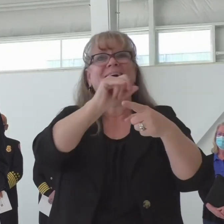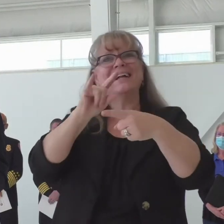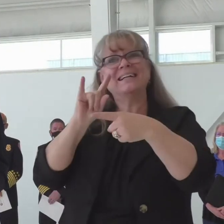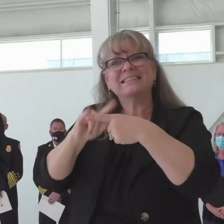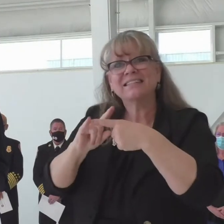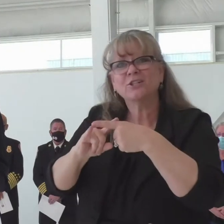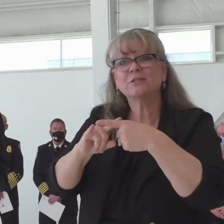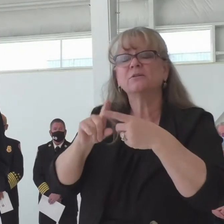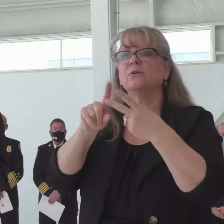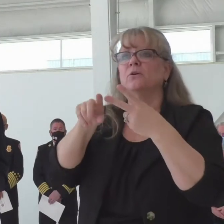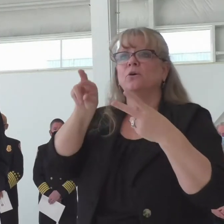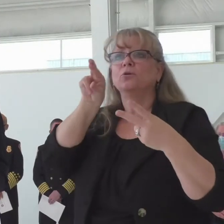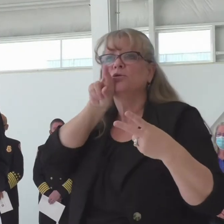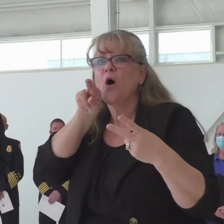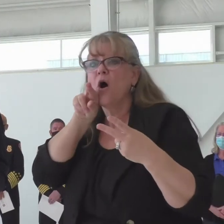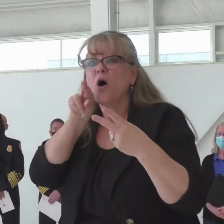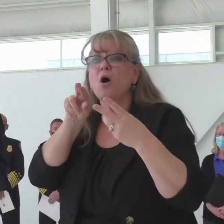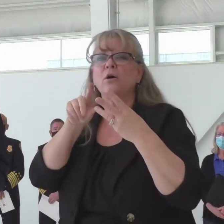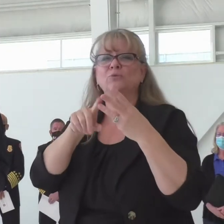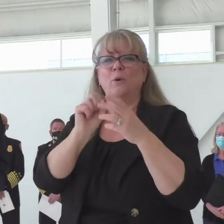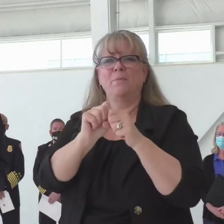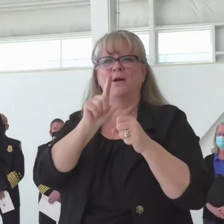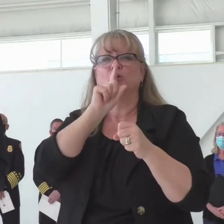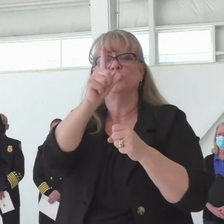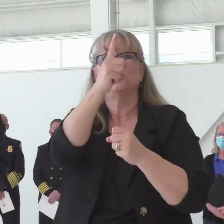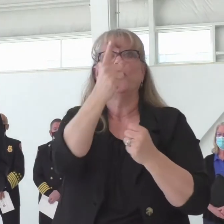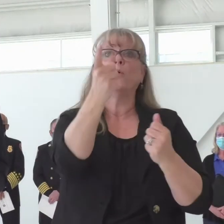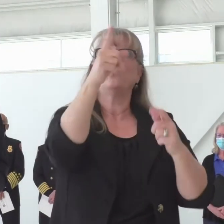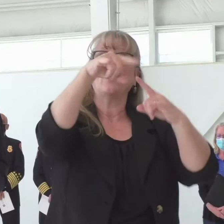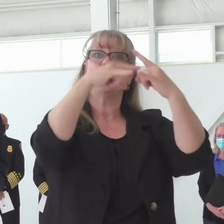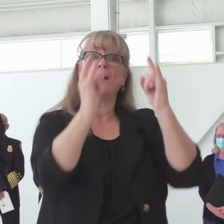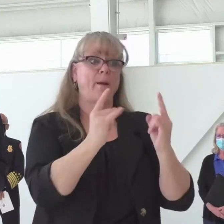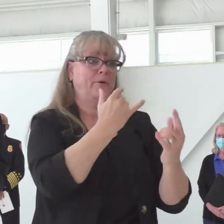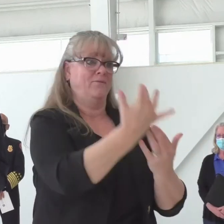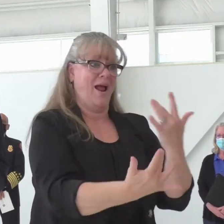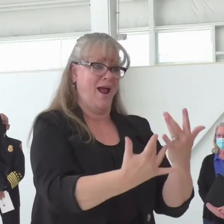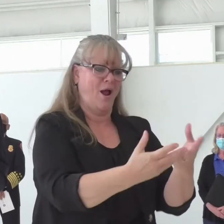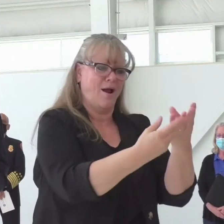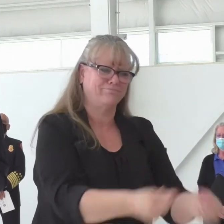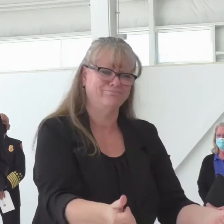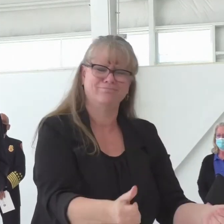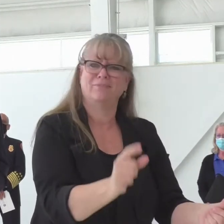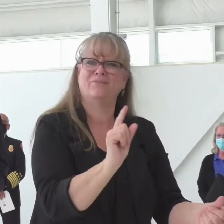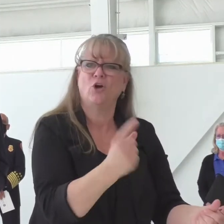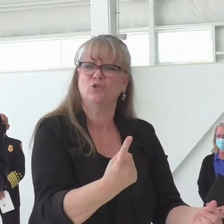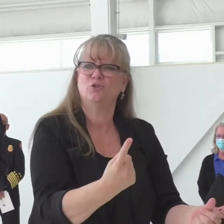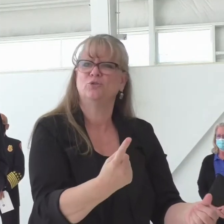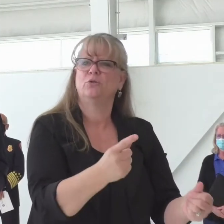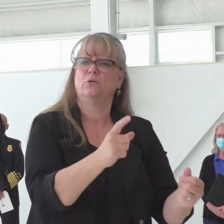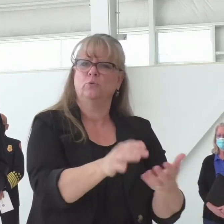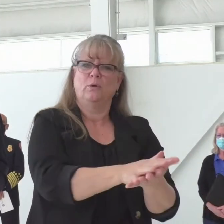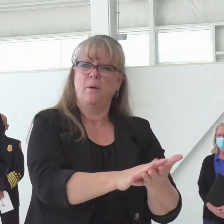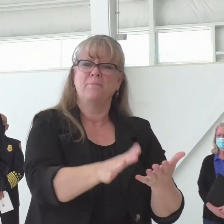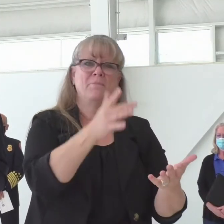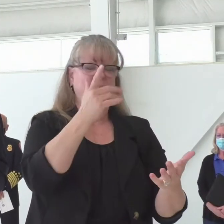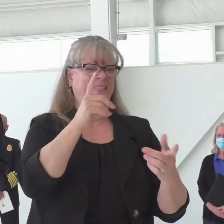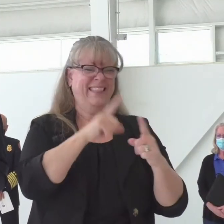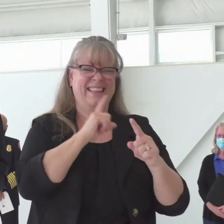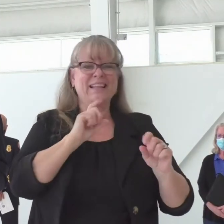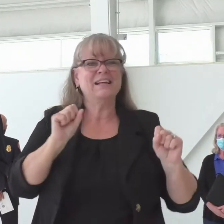fireworks. Take every precaution necessary to avoid a tragic event.